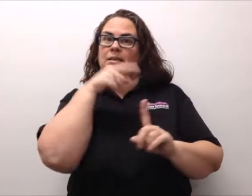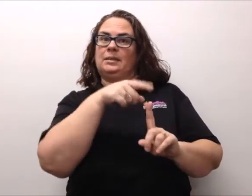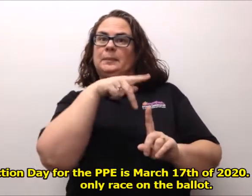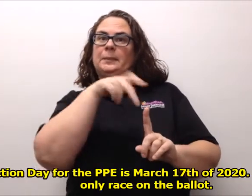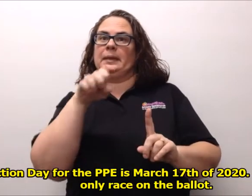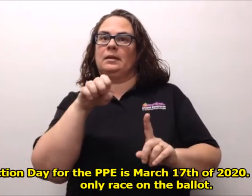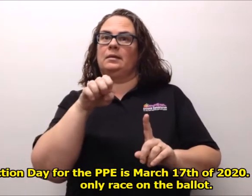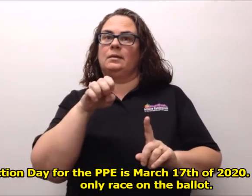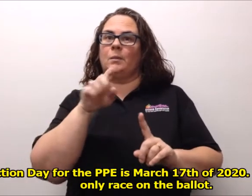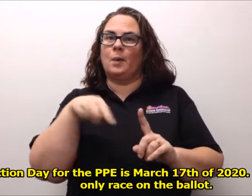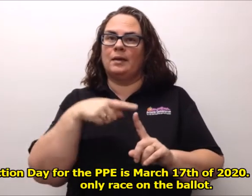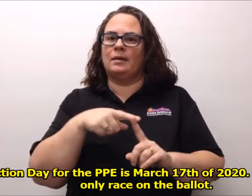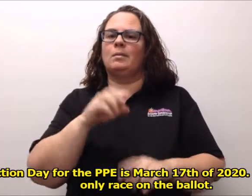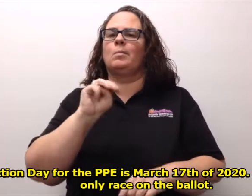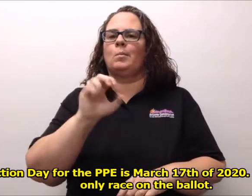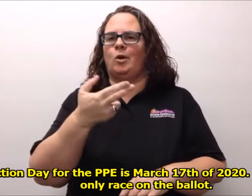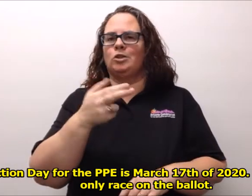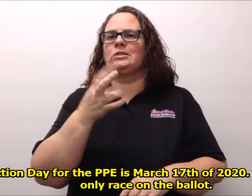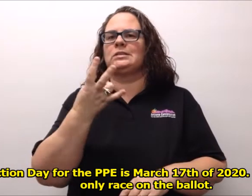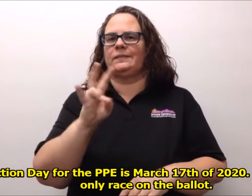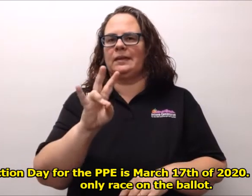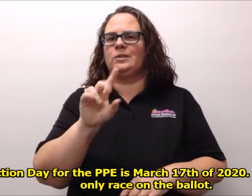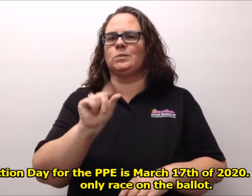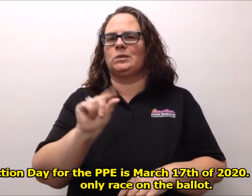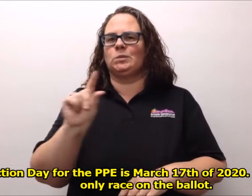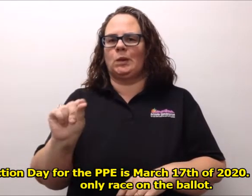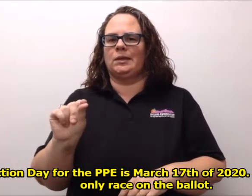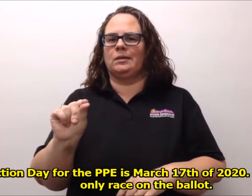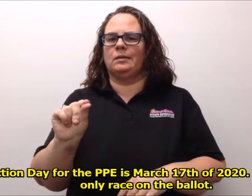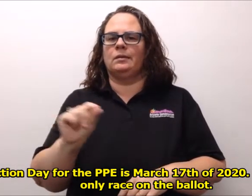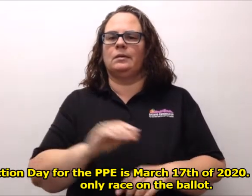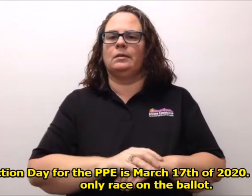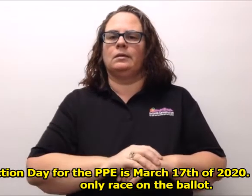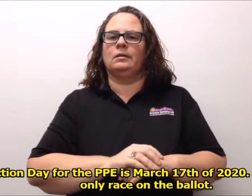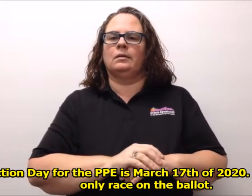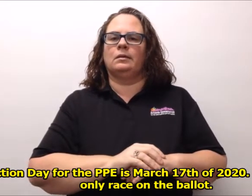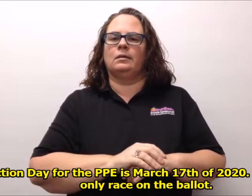Election day for the PPE is March 17th of 2020.